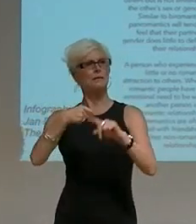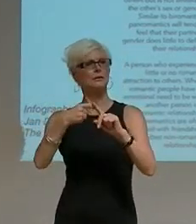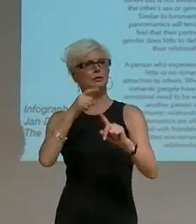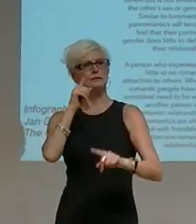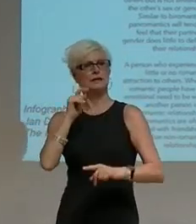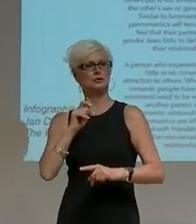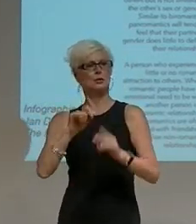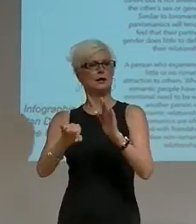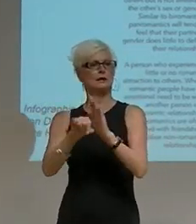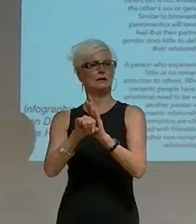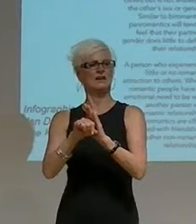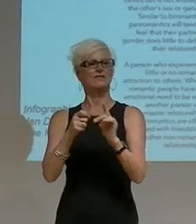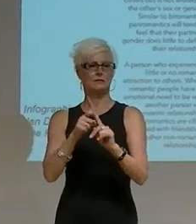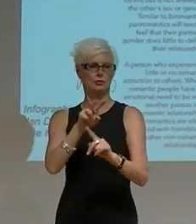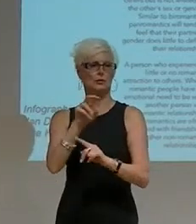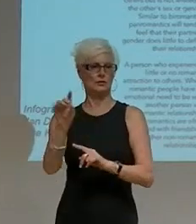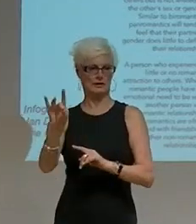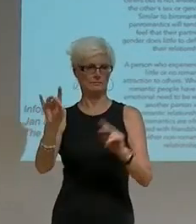2008,